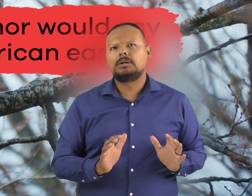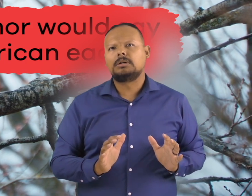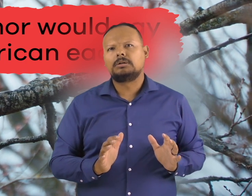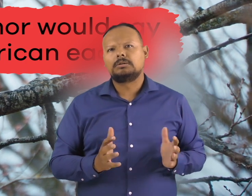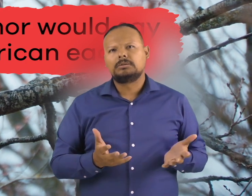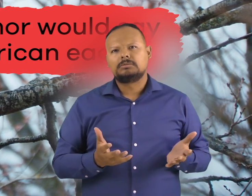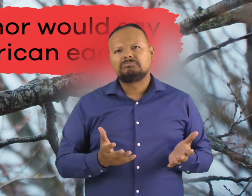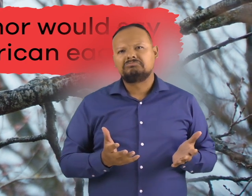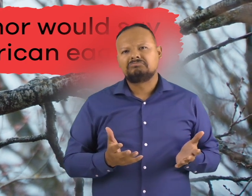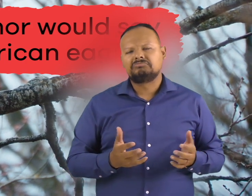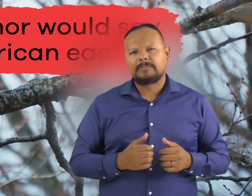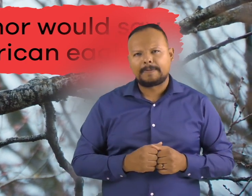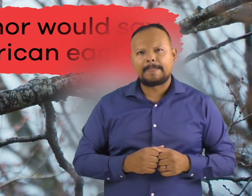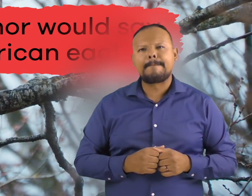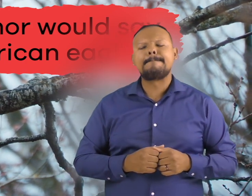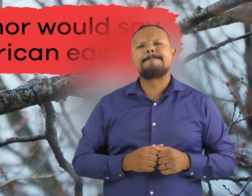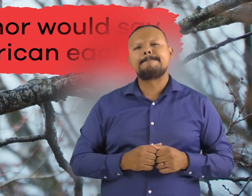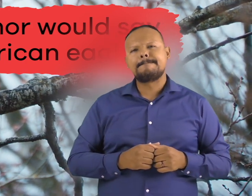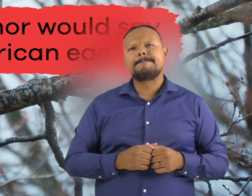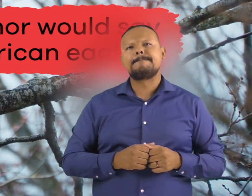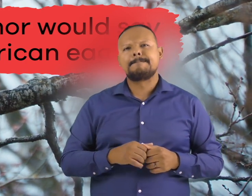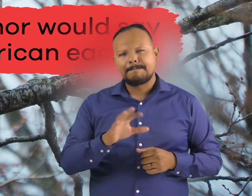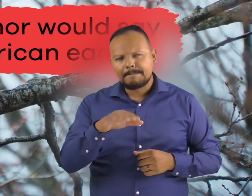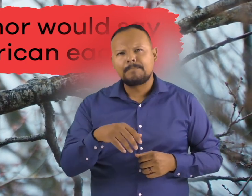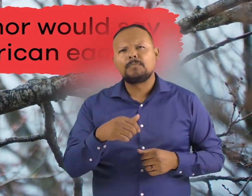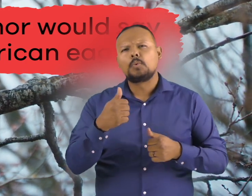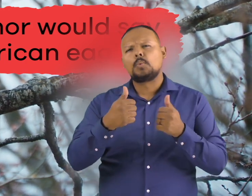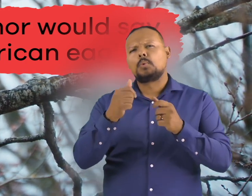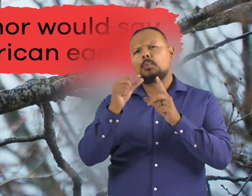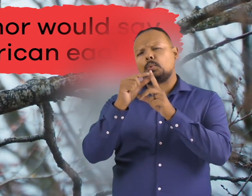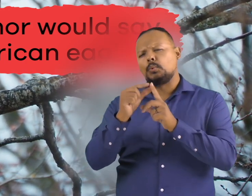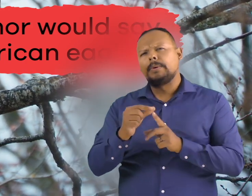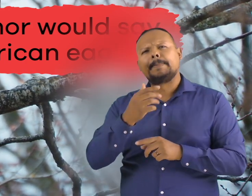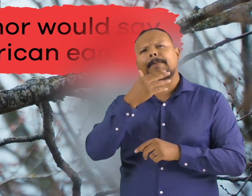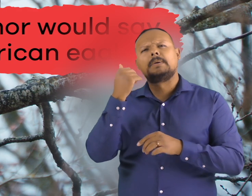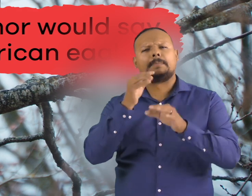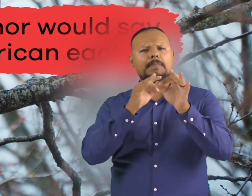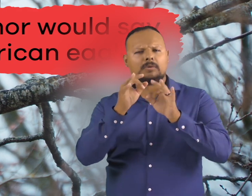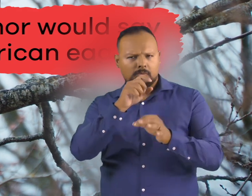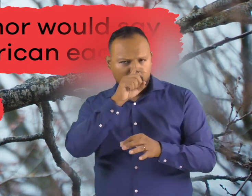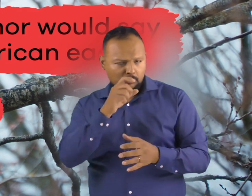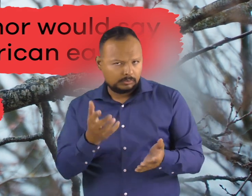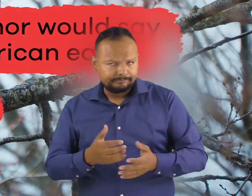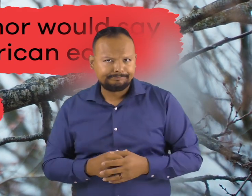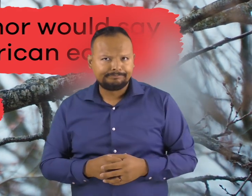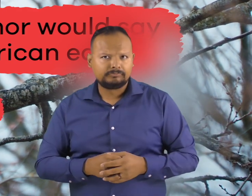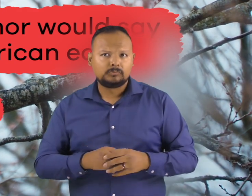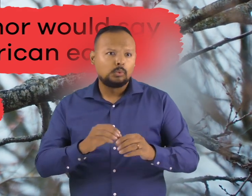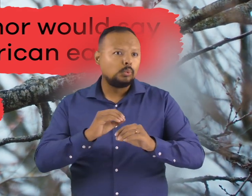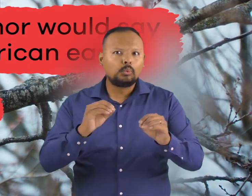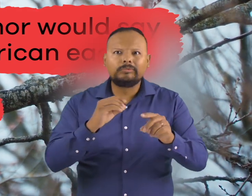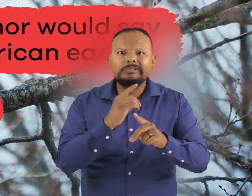the American Eagle. A. Defenseless B. Venomous